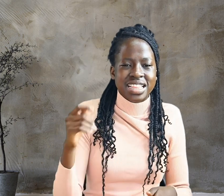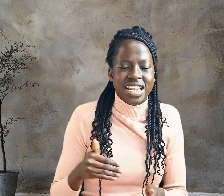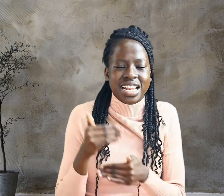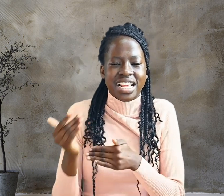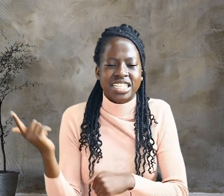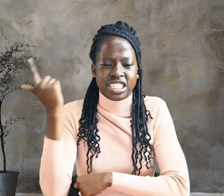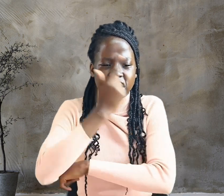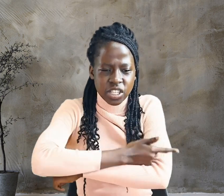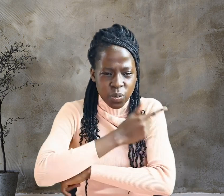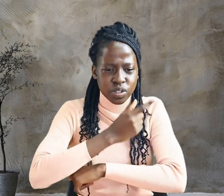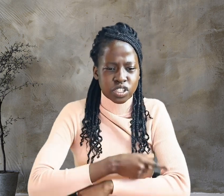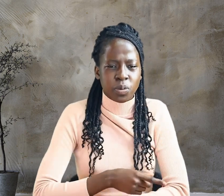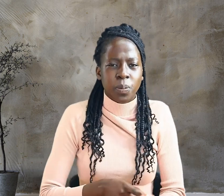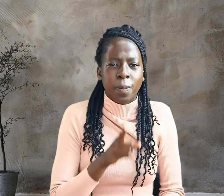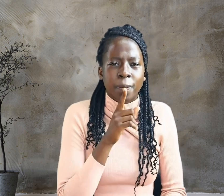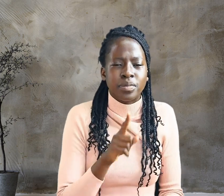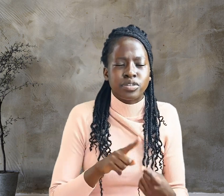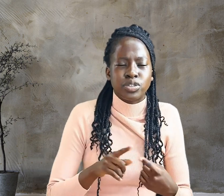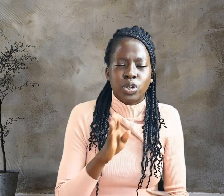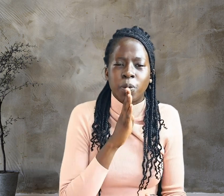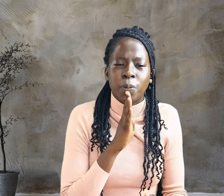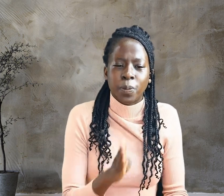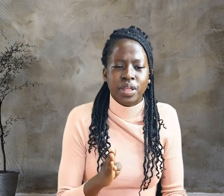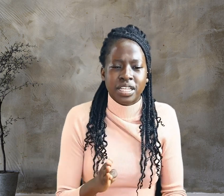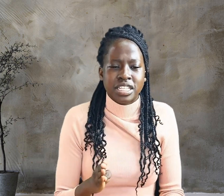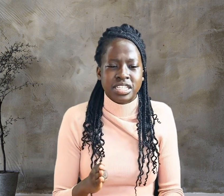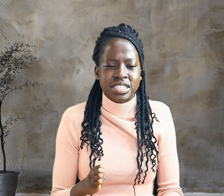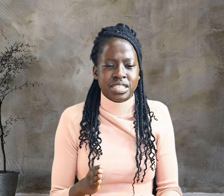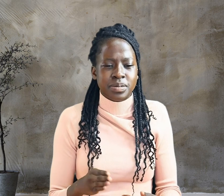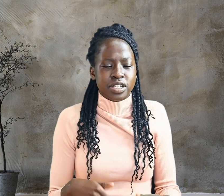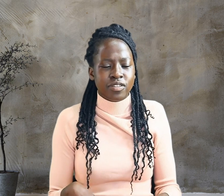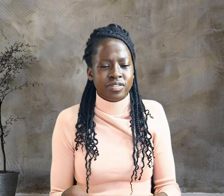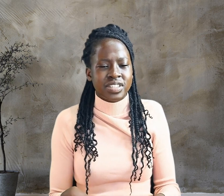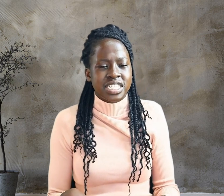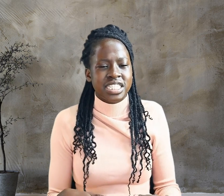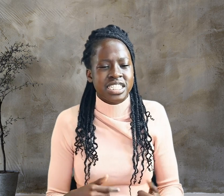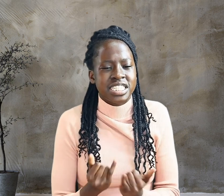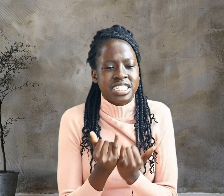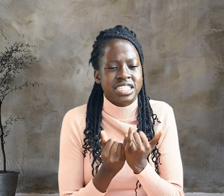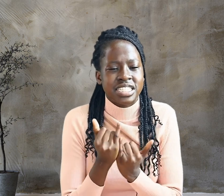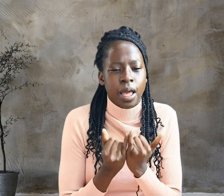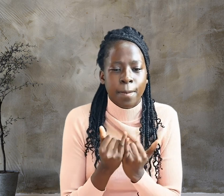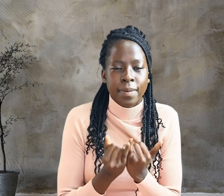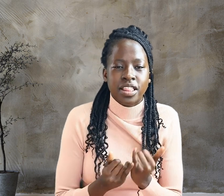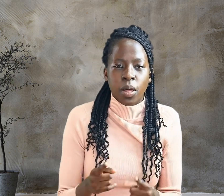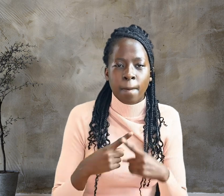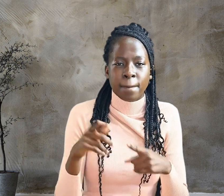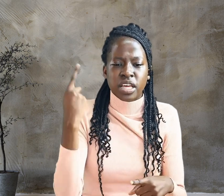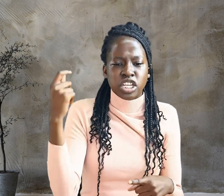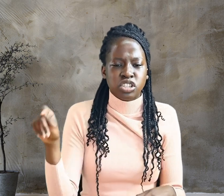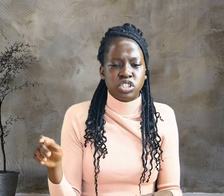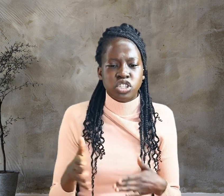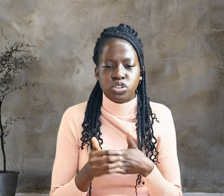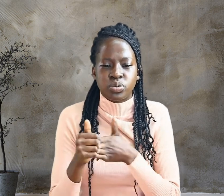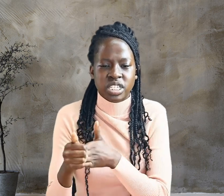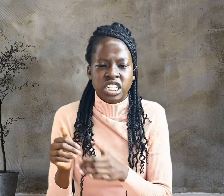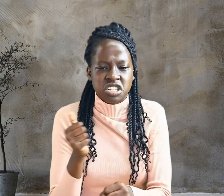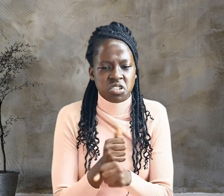Because the Jewish leaders did not want the bodies left on the crosses during the Sabbath, they asked